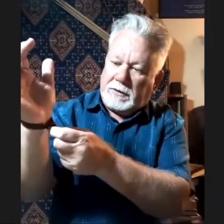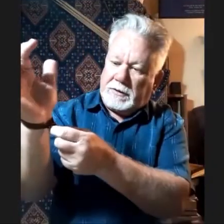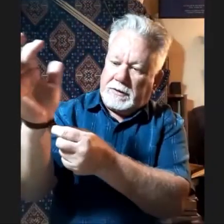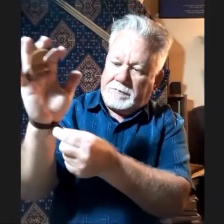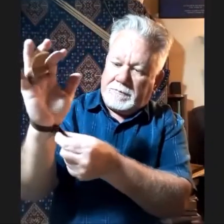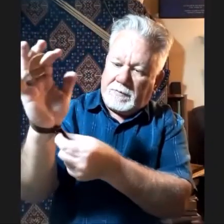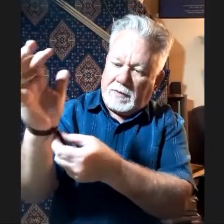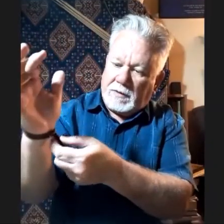there.